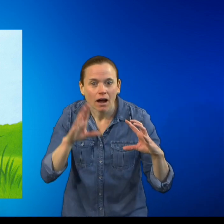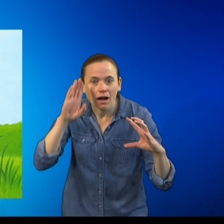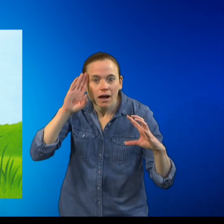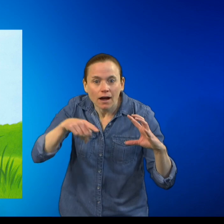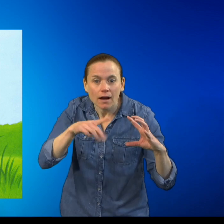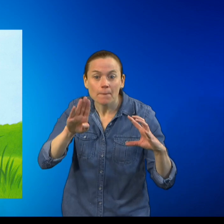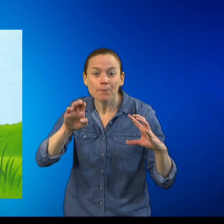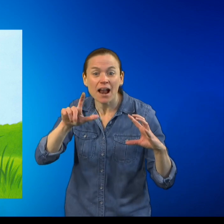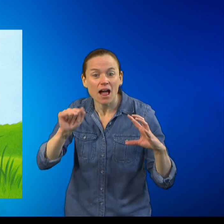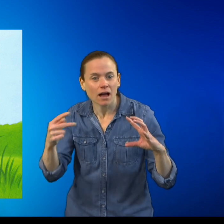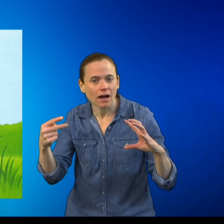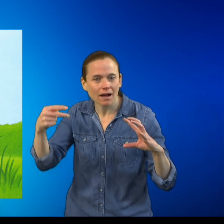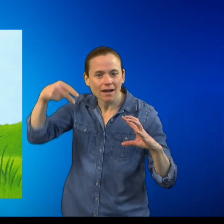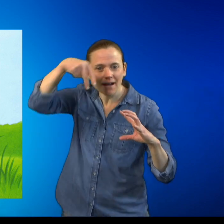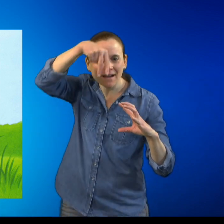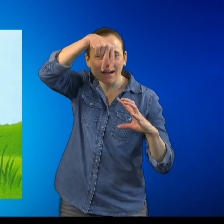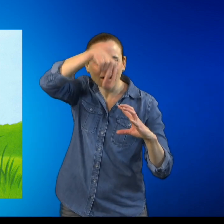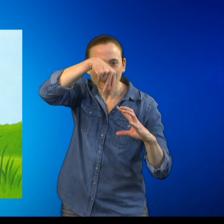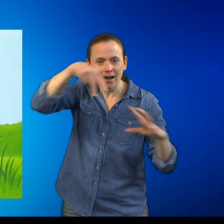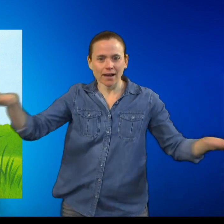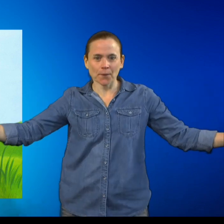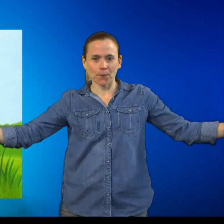Do you see all the different colored circles on the ball?